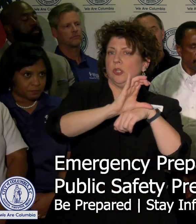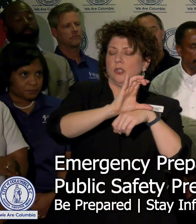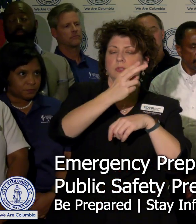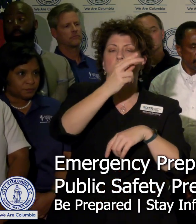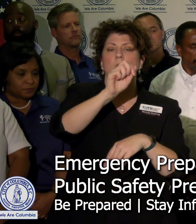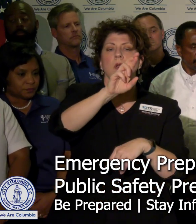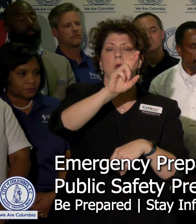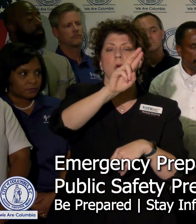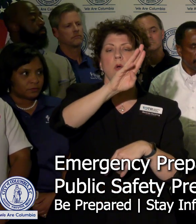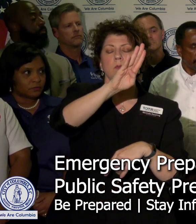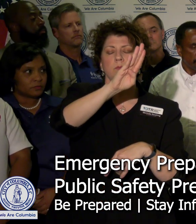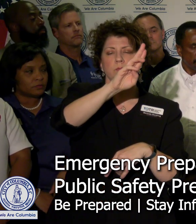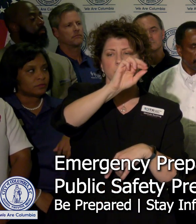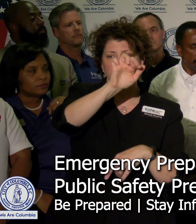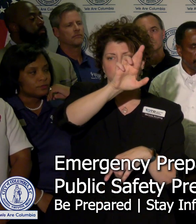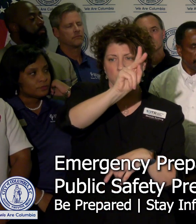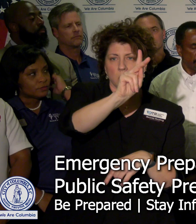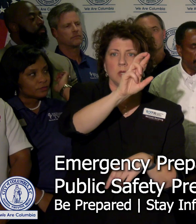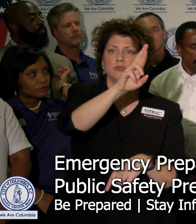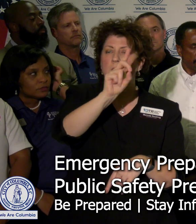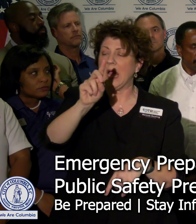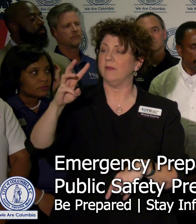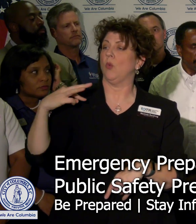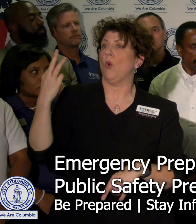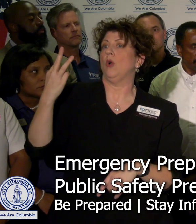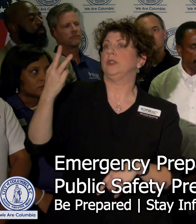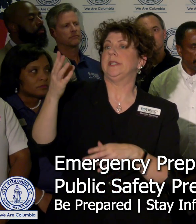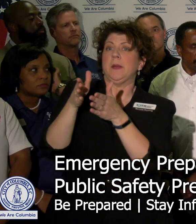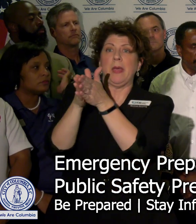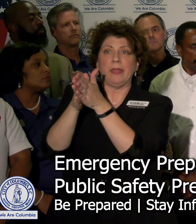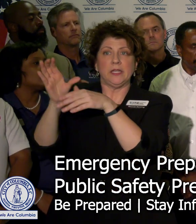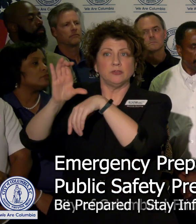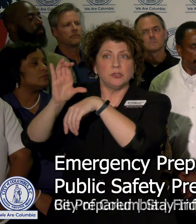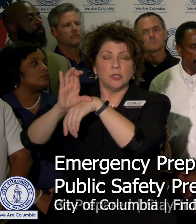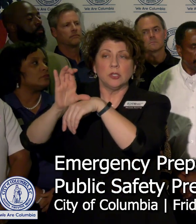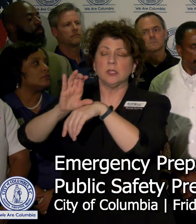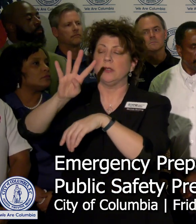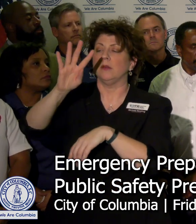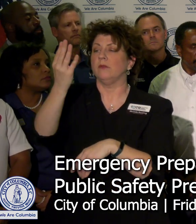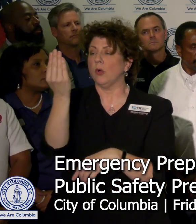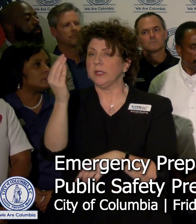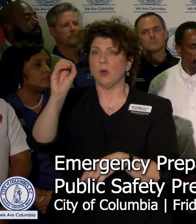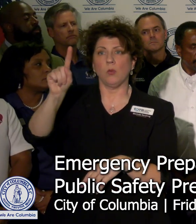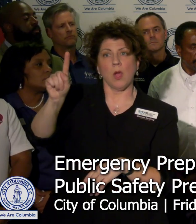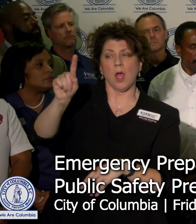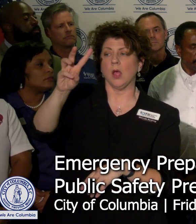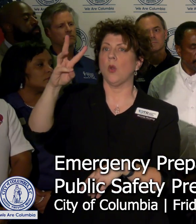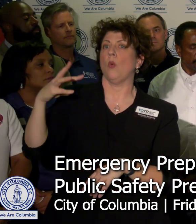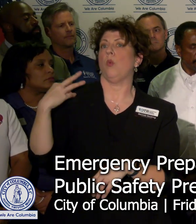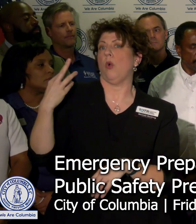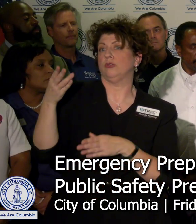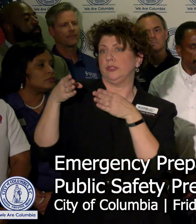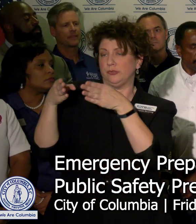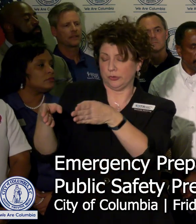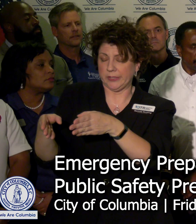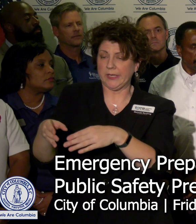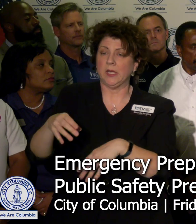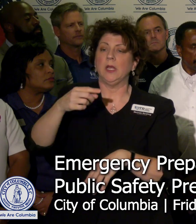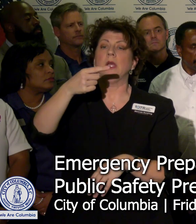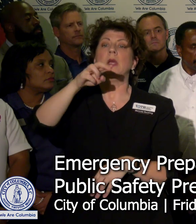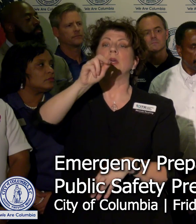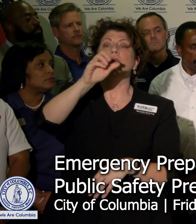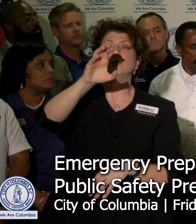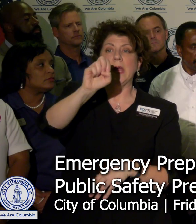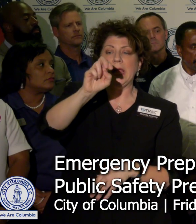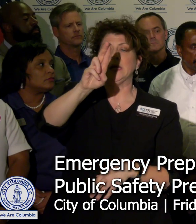Drive, Columbia, Washington Street, United Methodist Church, 1401 Washington Street, Grace